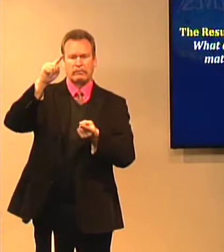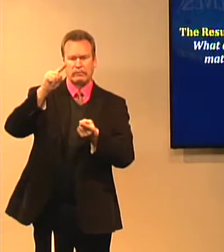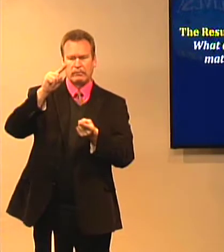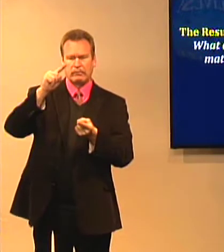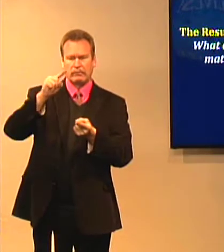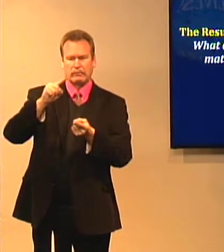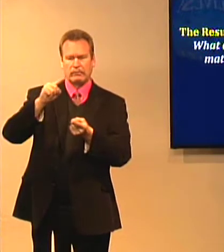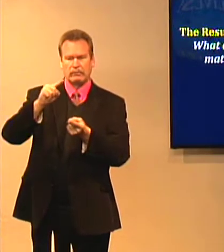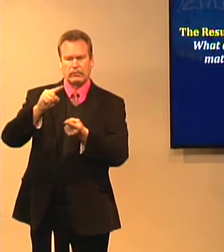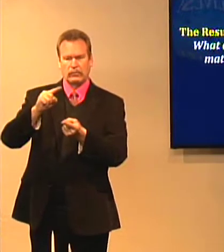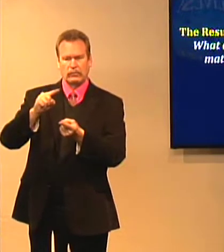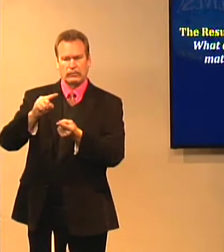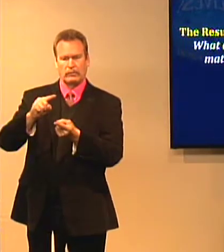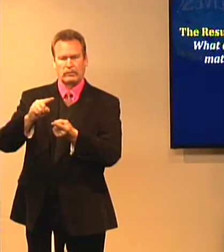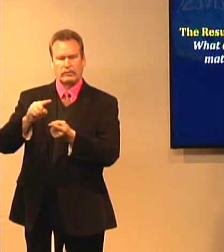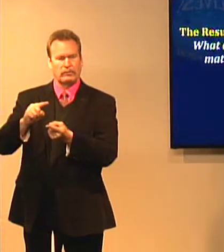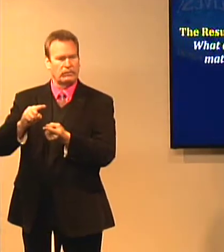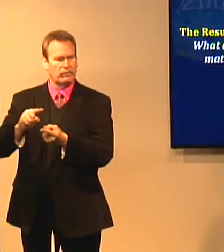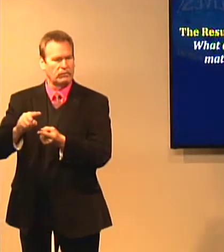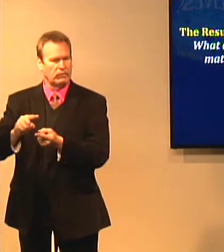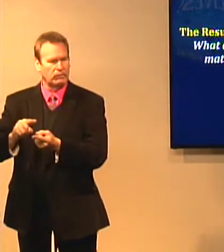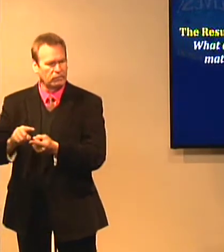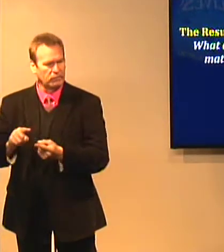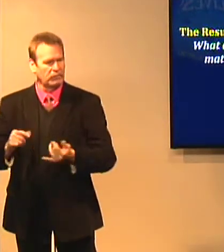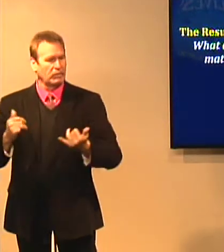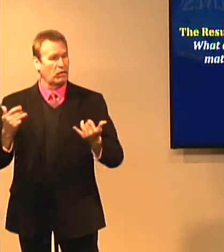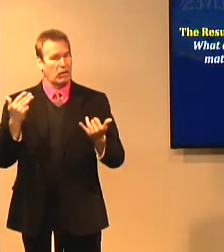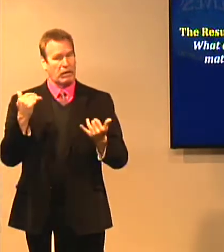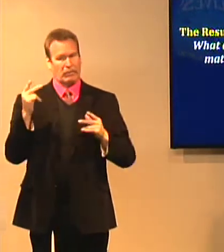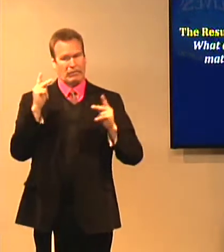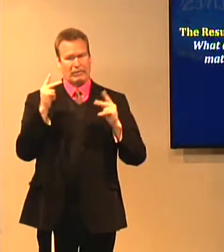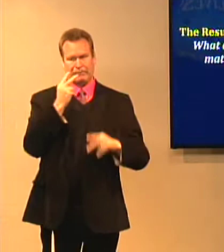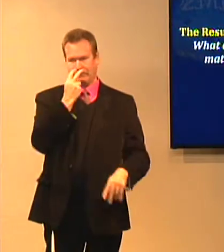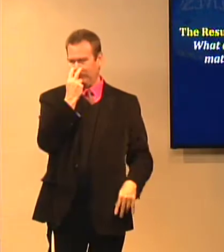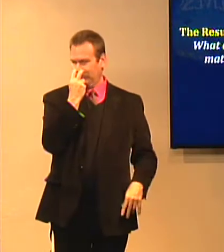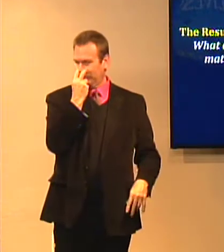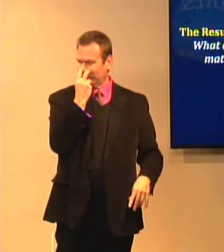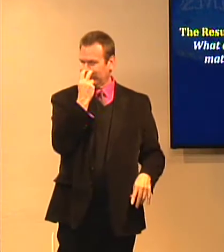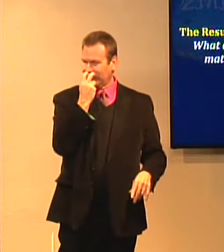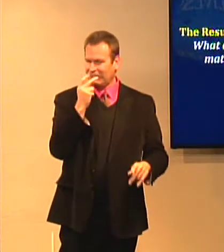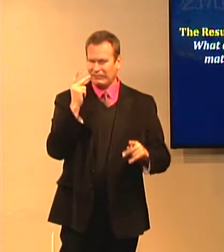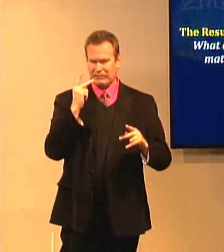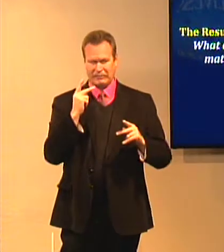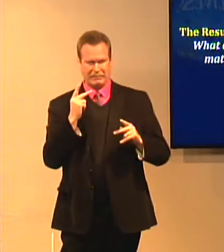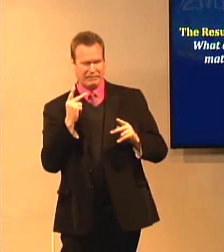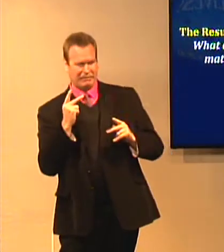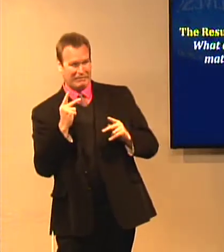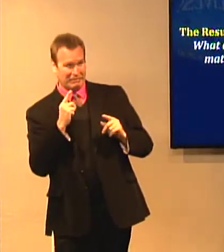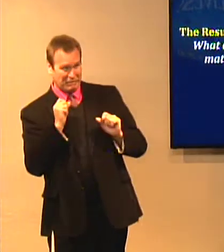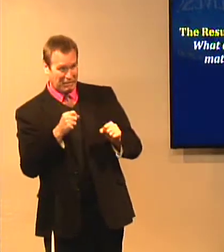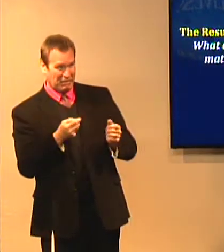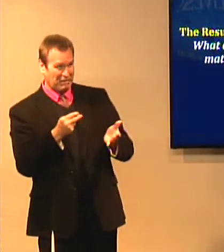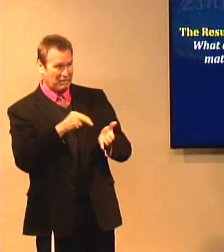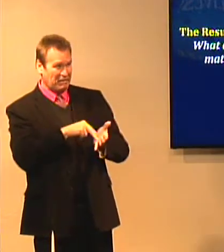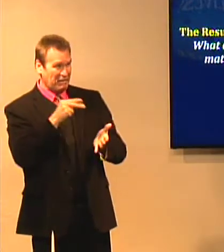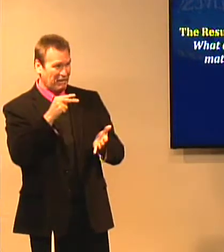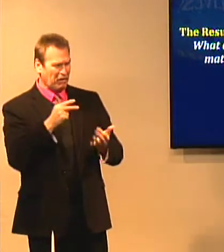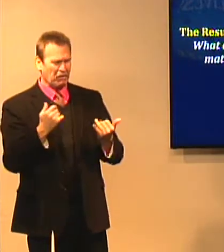are starting to preach less and less about the resurrection of Jesus Christ. Because people are becoming more and more skeptical. And they're like, what?